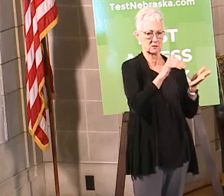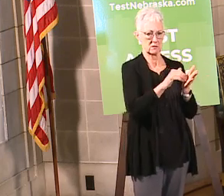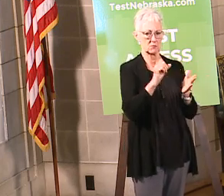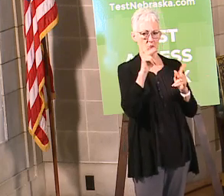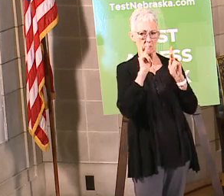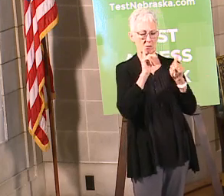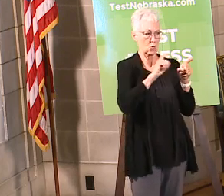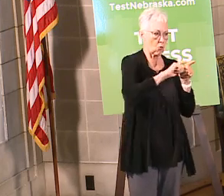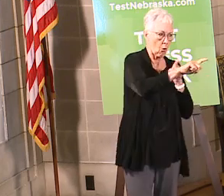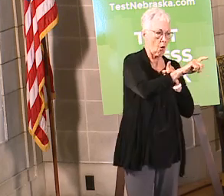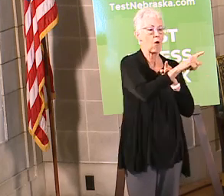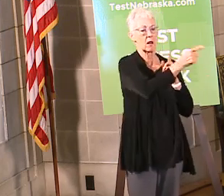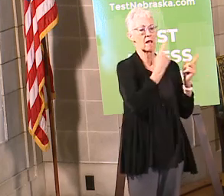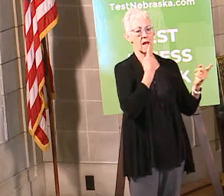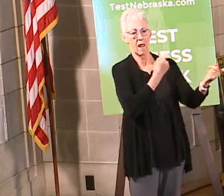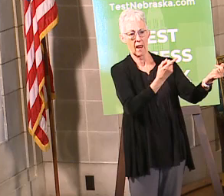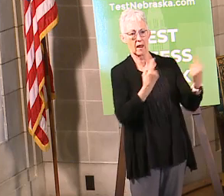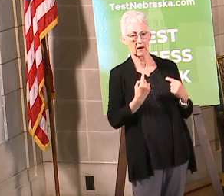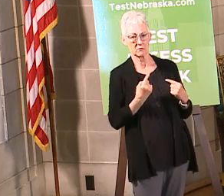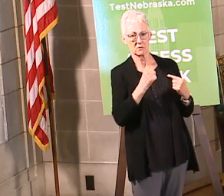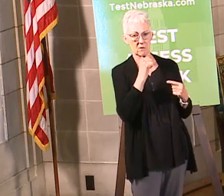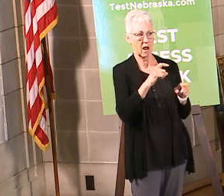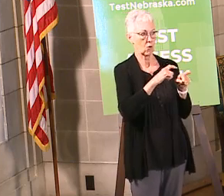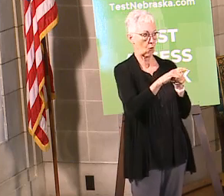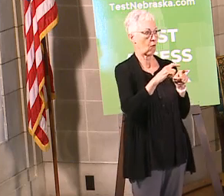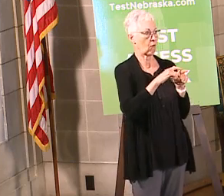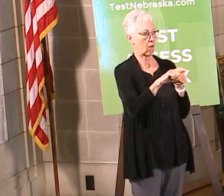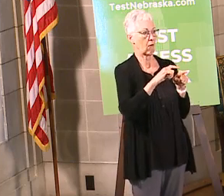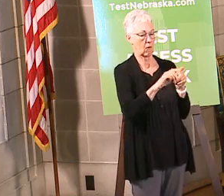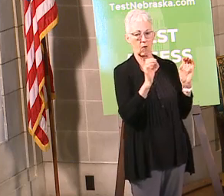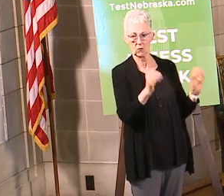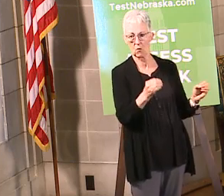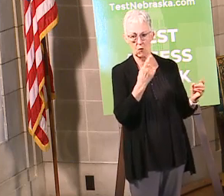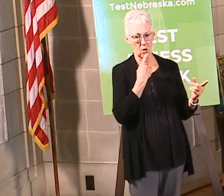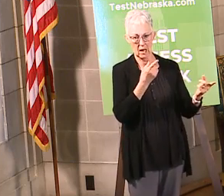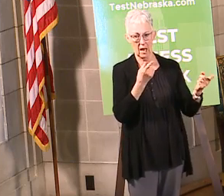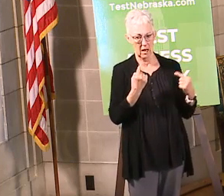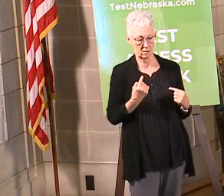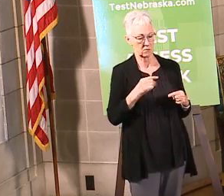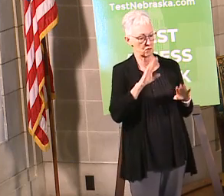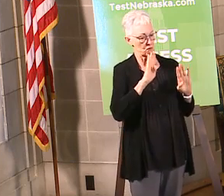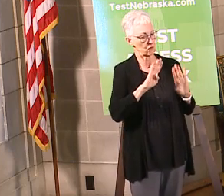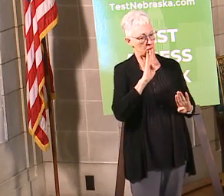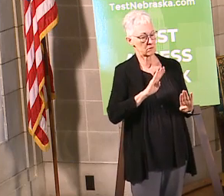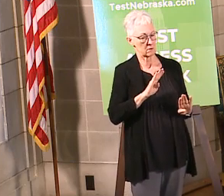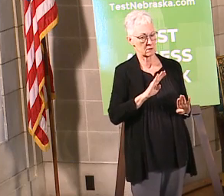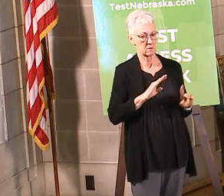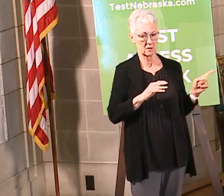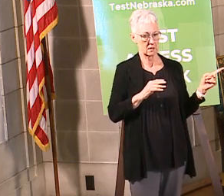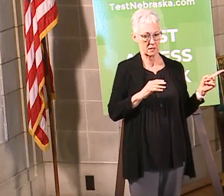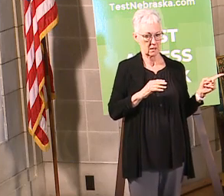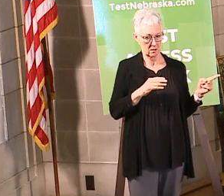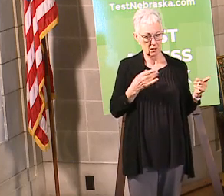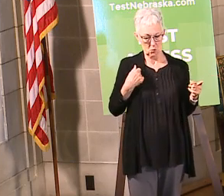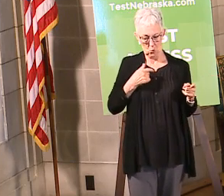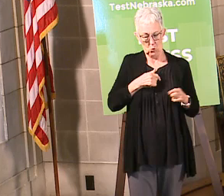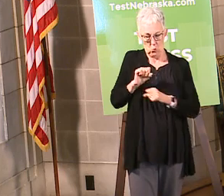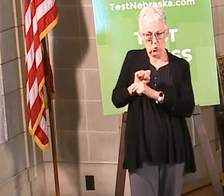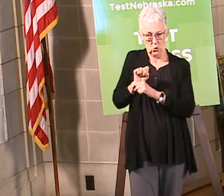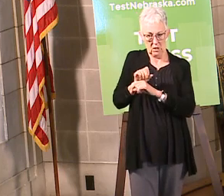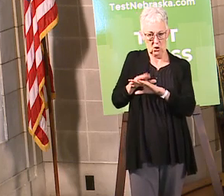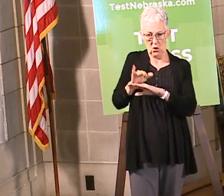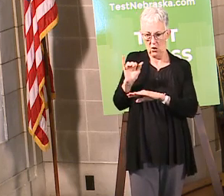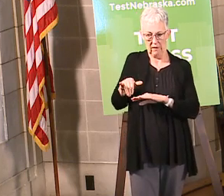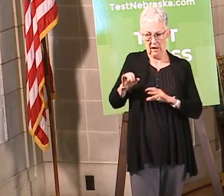process for how we're going to do that with regard to ramping up the capacity at the call center, so I don't have an answer to give you on that. And